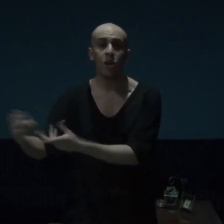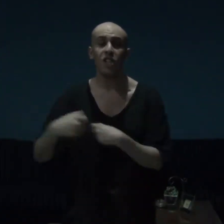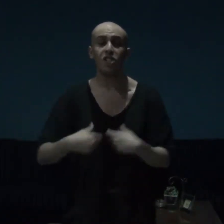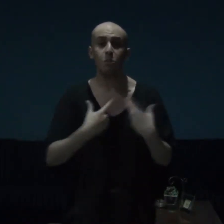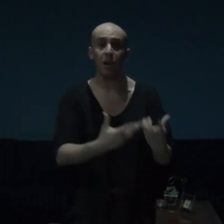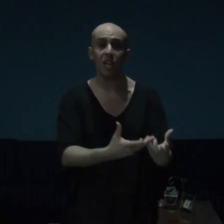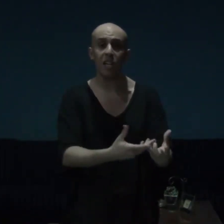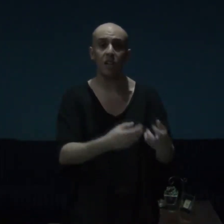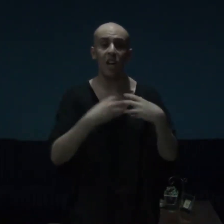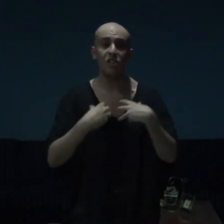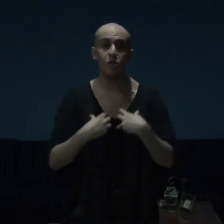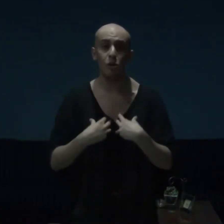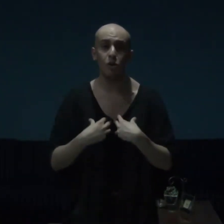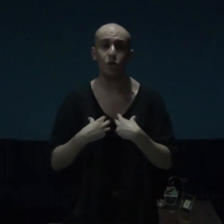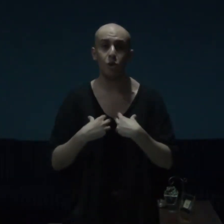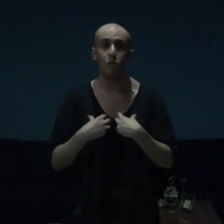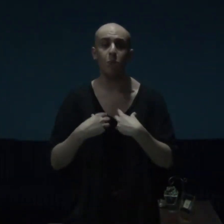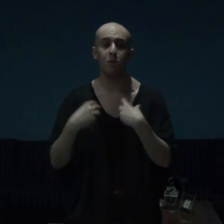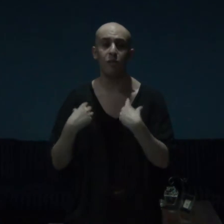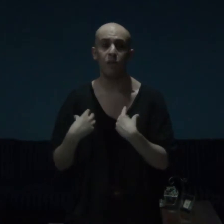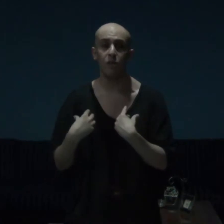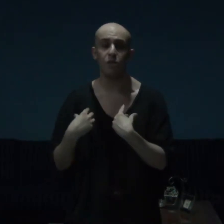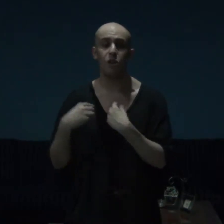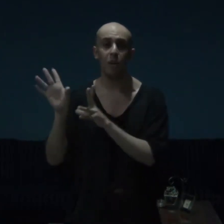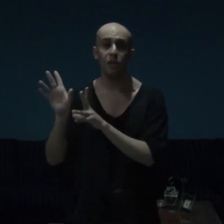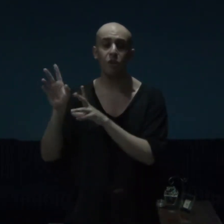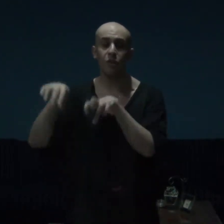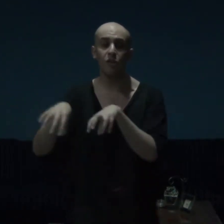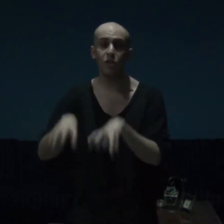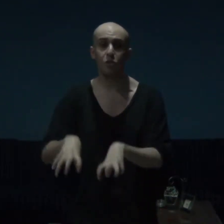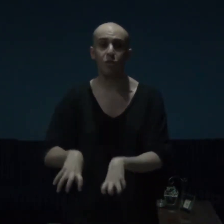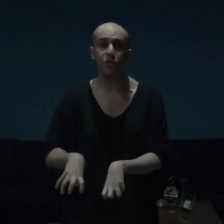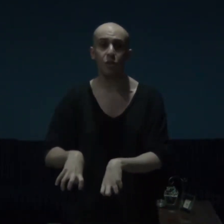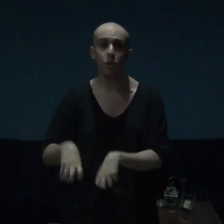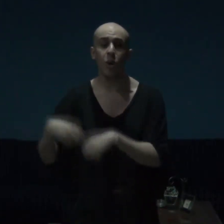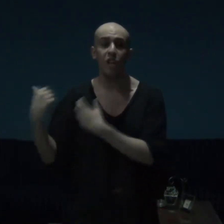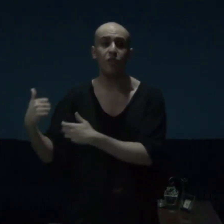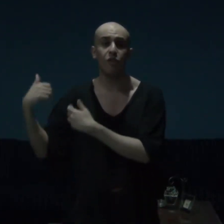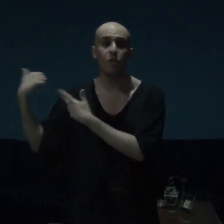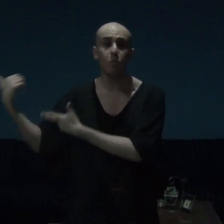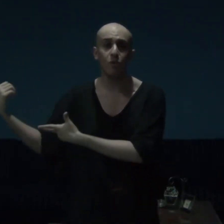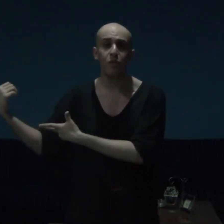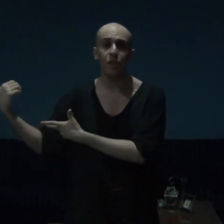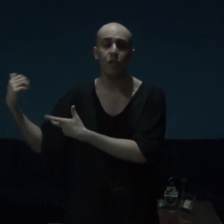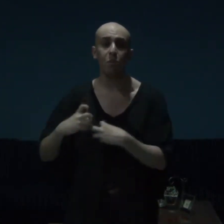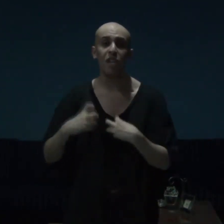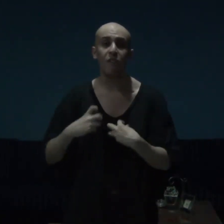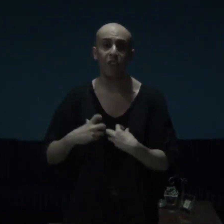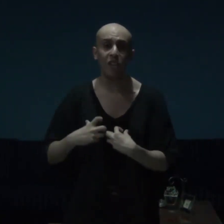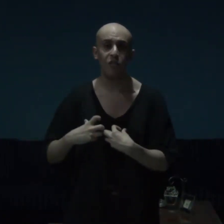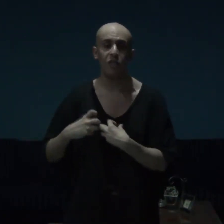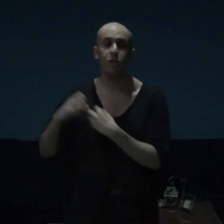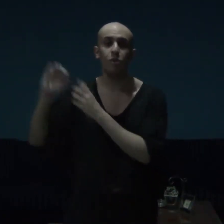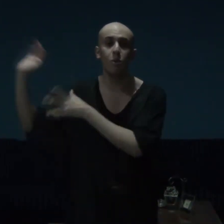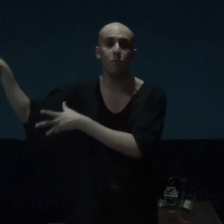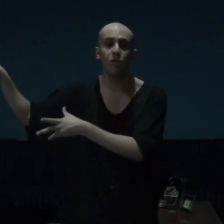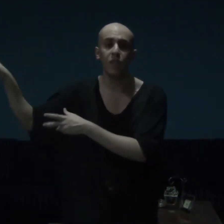Ishmael, as yours truly prefers, but, for this review, and for the movie, being faithful to the movie,